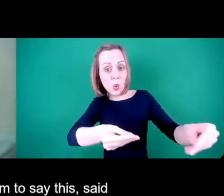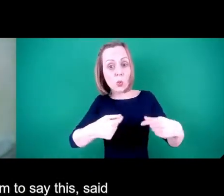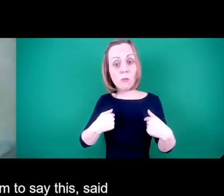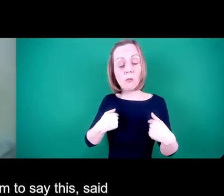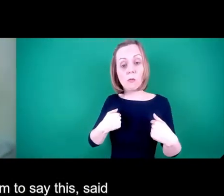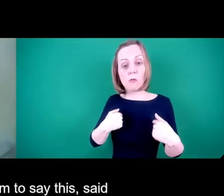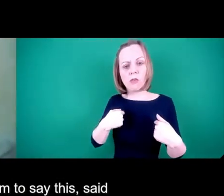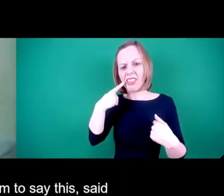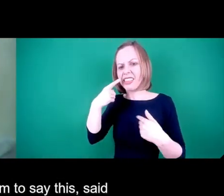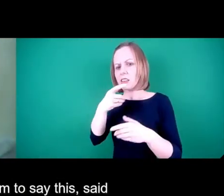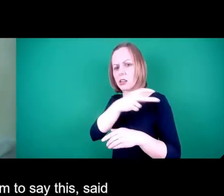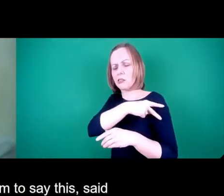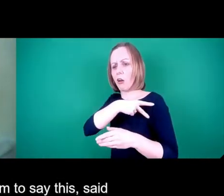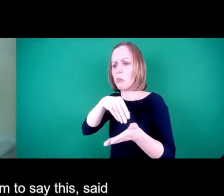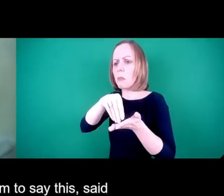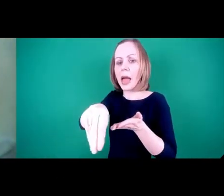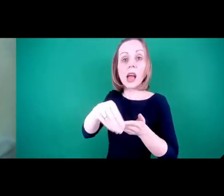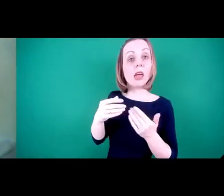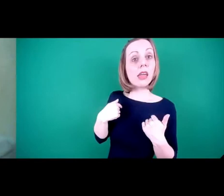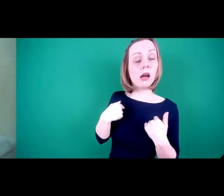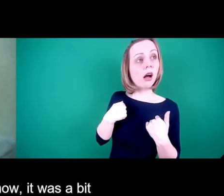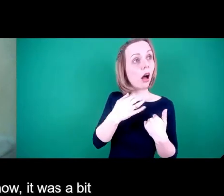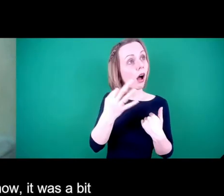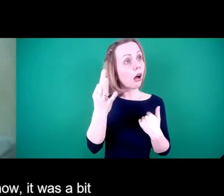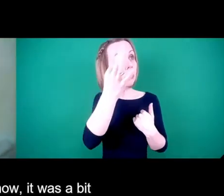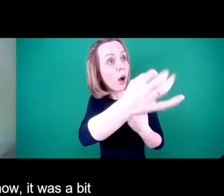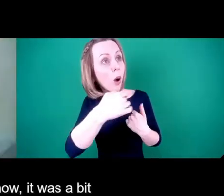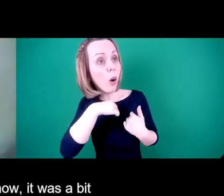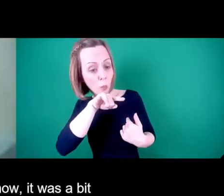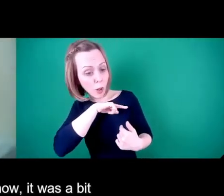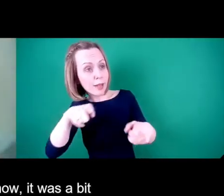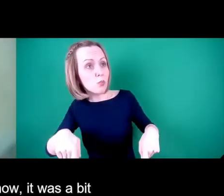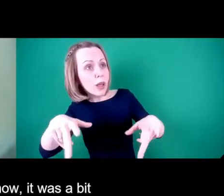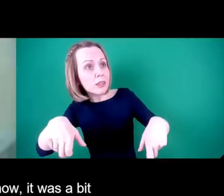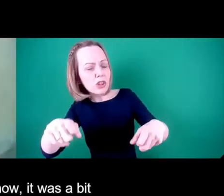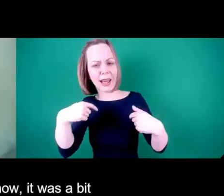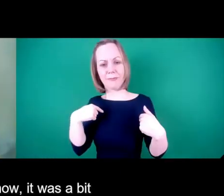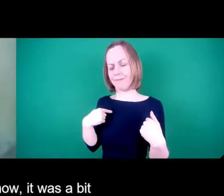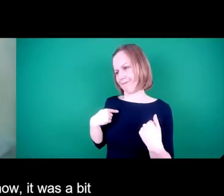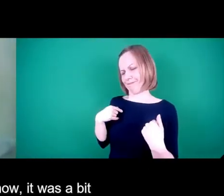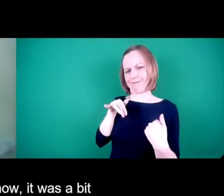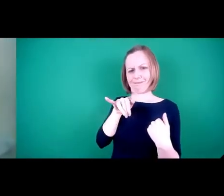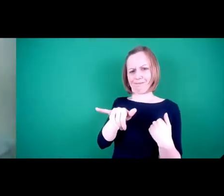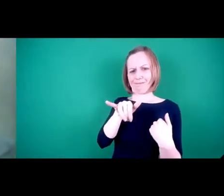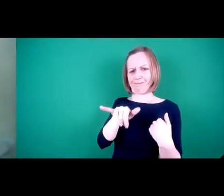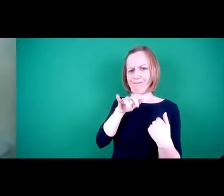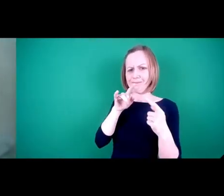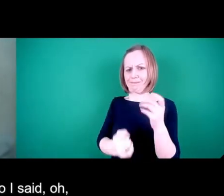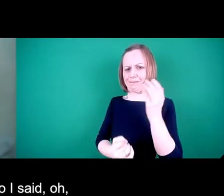this, said, why are you in a wheelchair? So, you know, it was a bit coincidental, which I don't believe in.